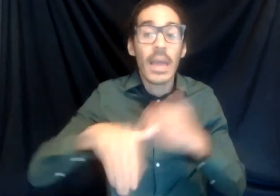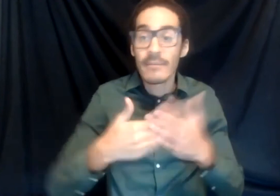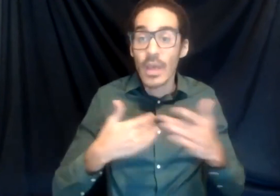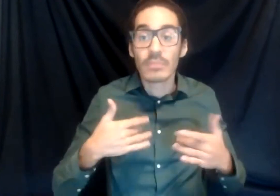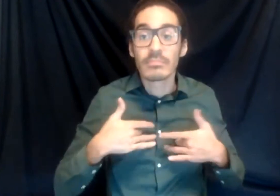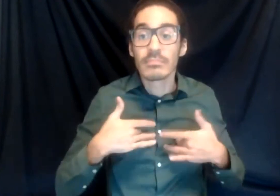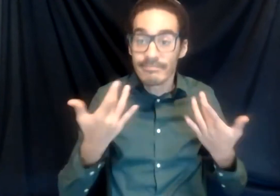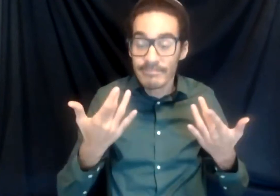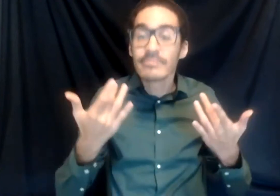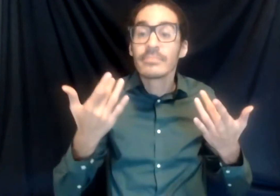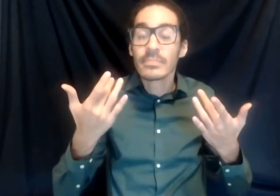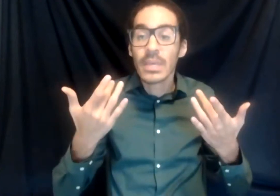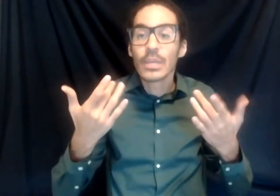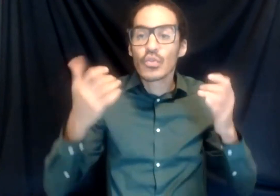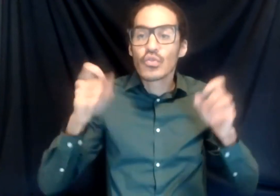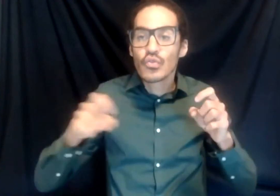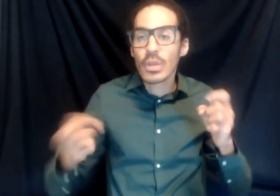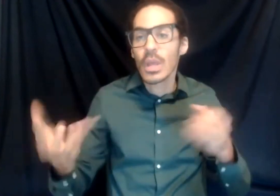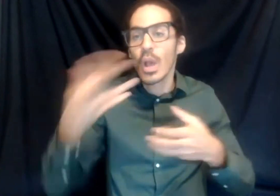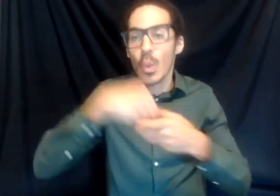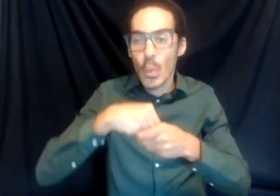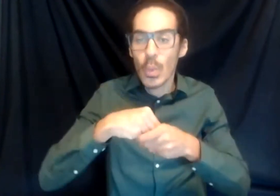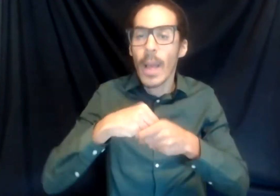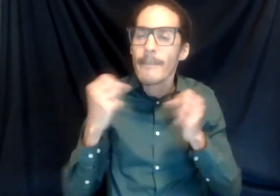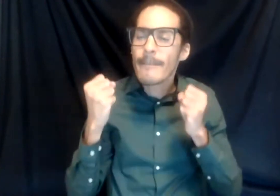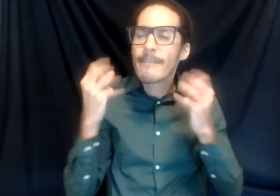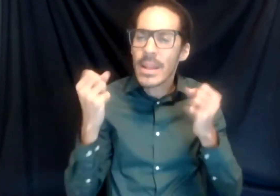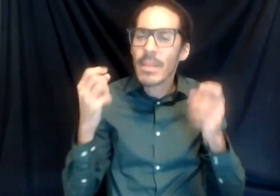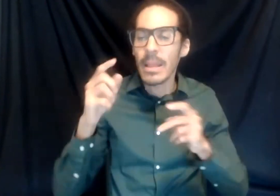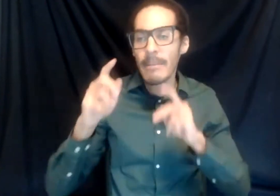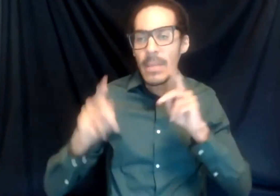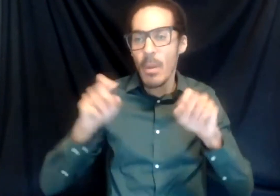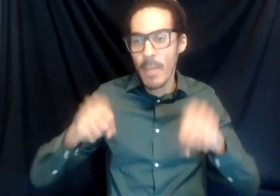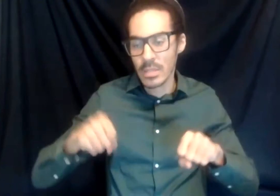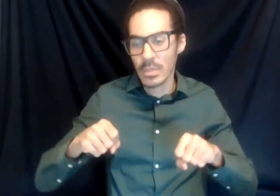You might not include certain people and that's okay, as long as you're not including a